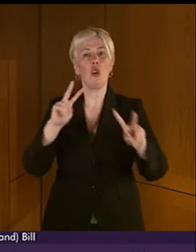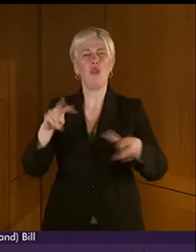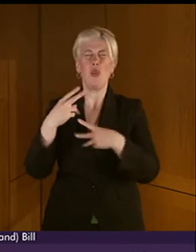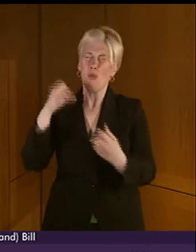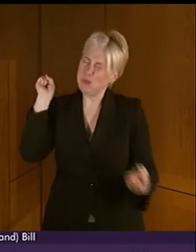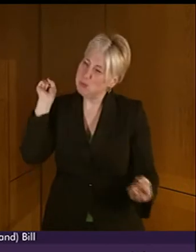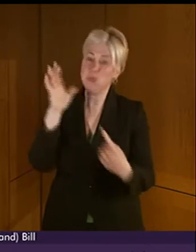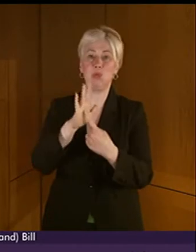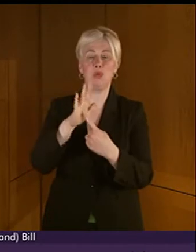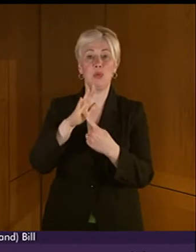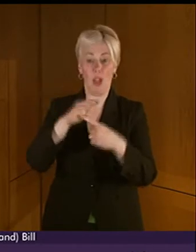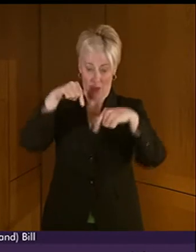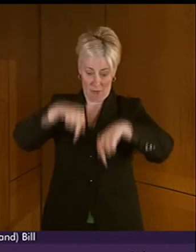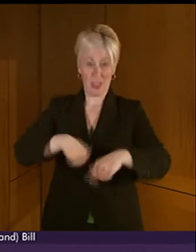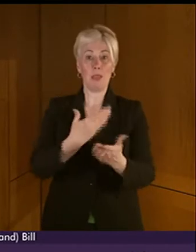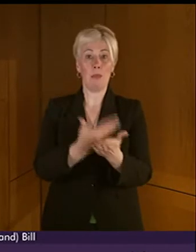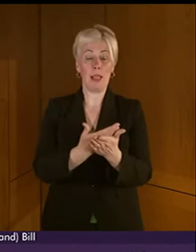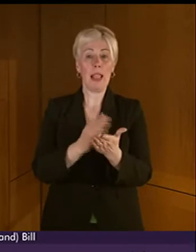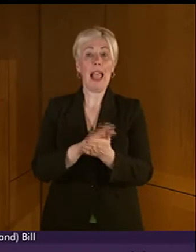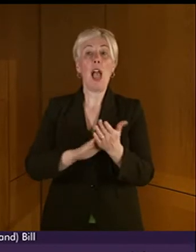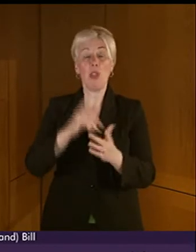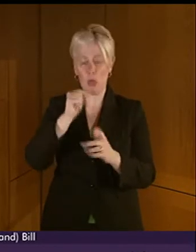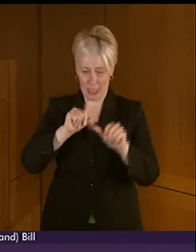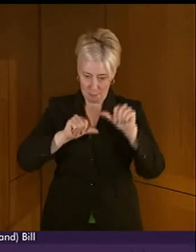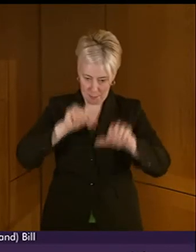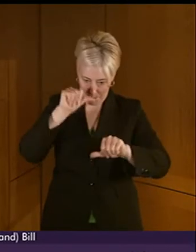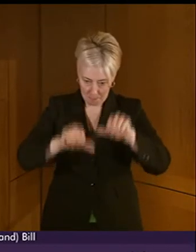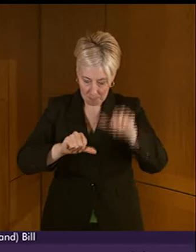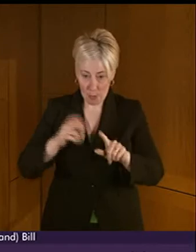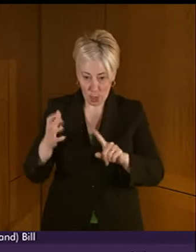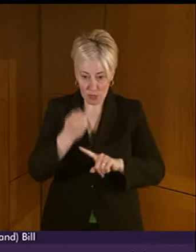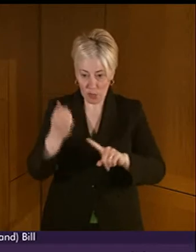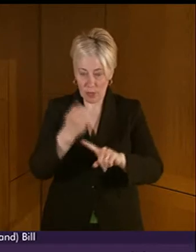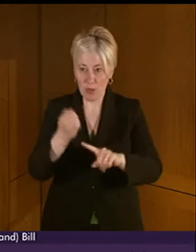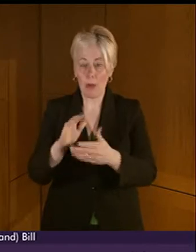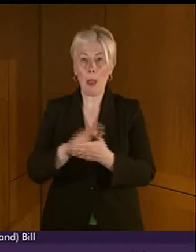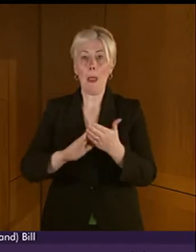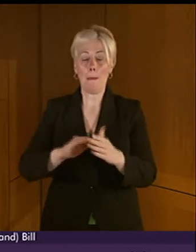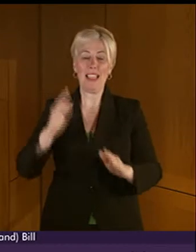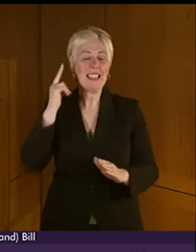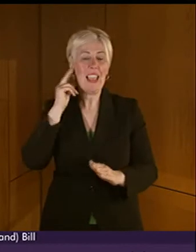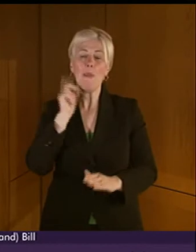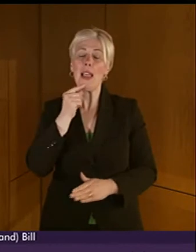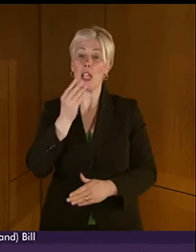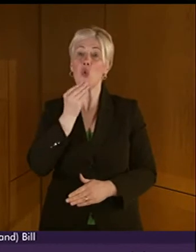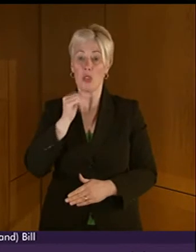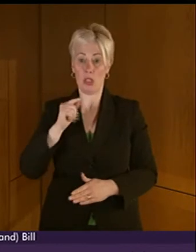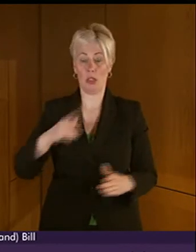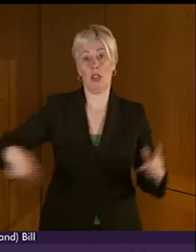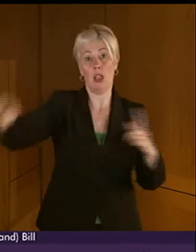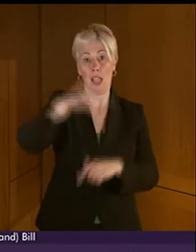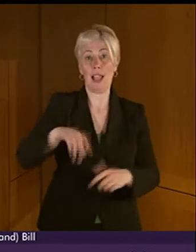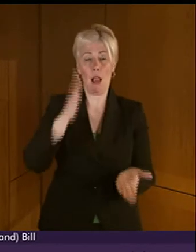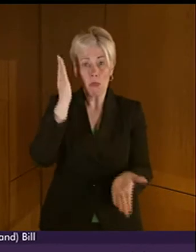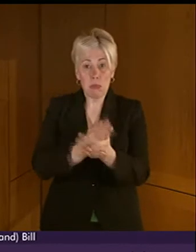bill. It provides the mechanism for ensuring progress is made in delivering tangible improvements for BSL users. I would urge the